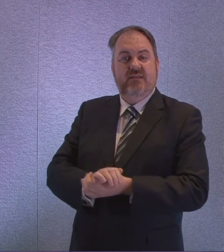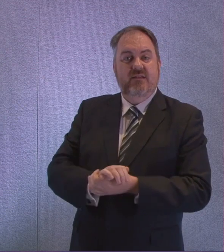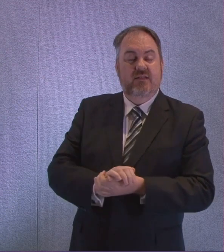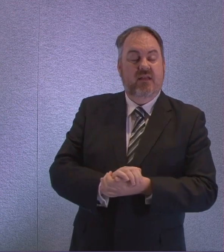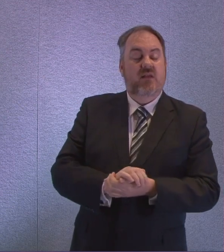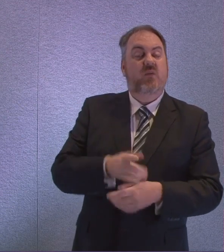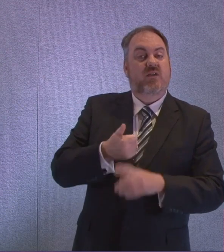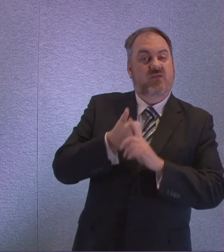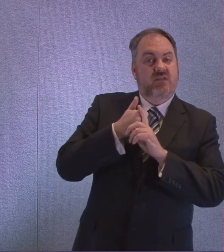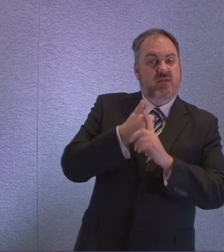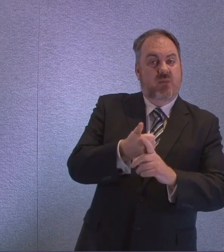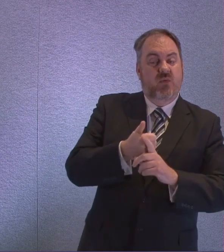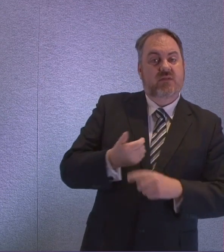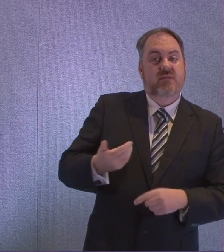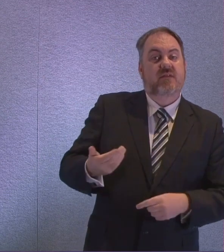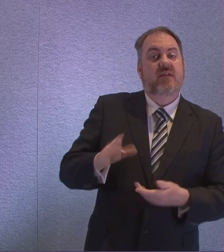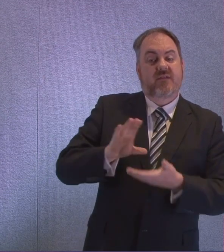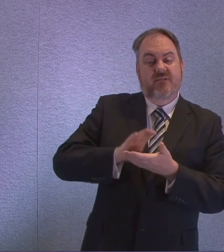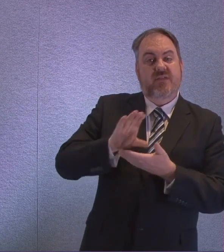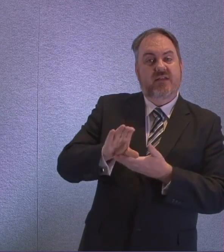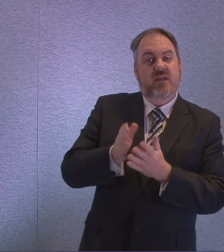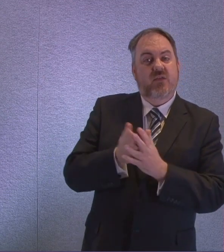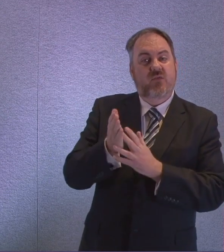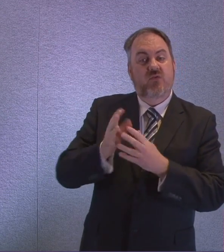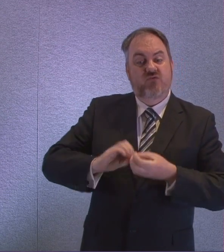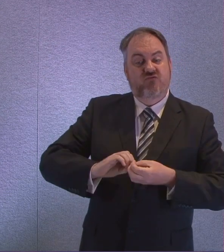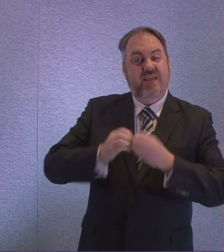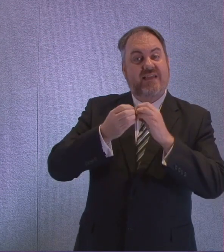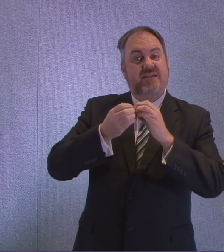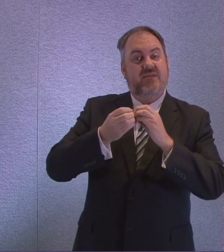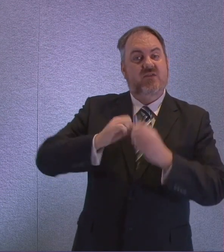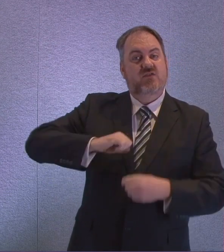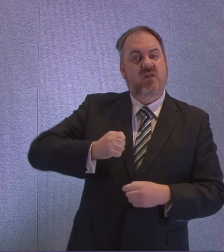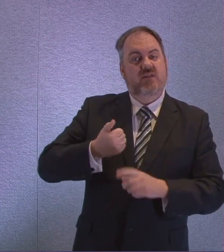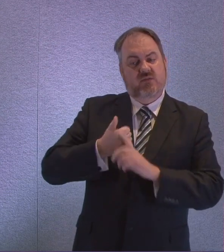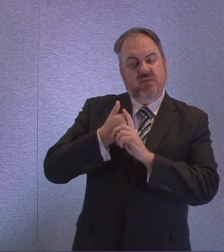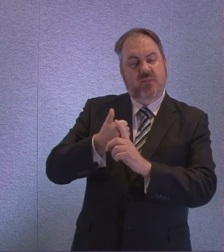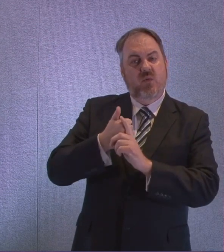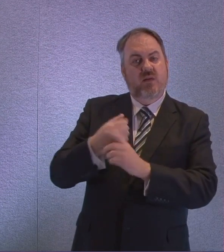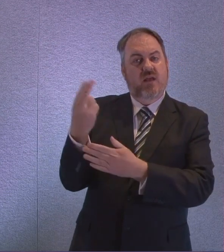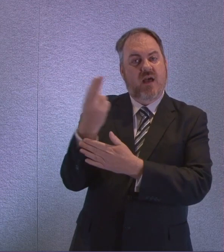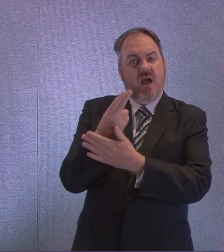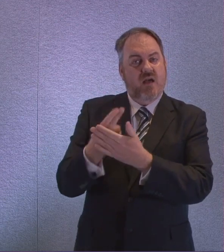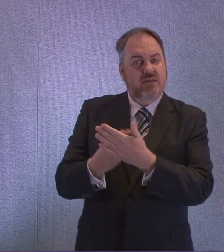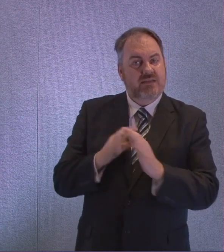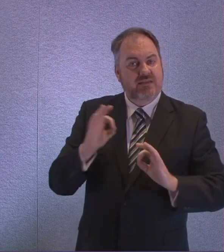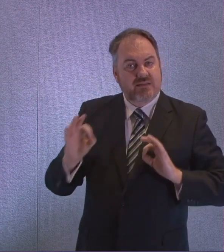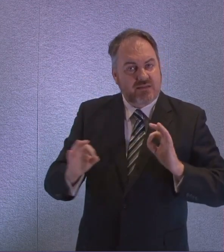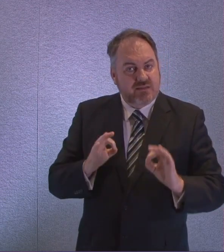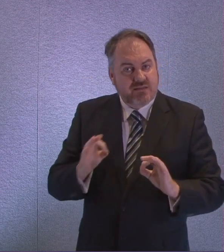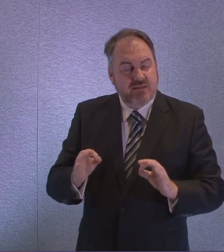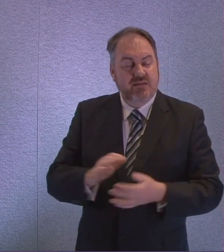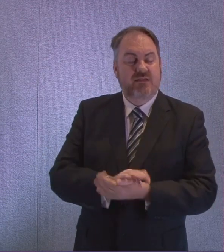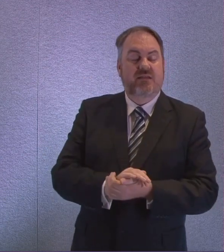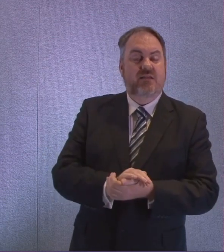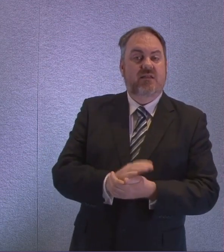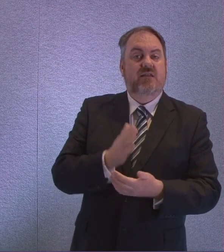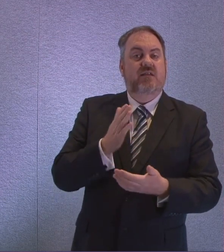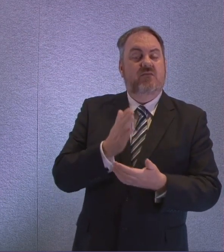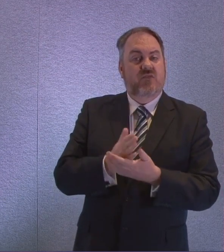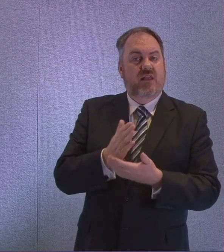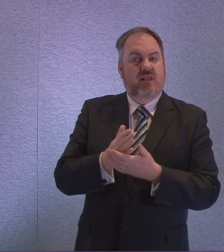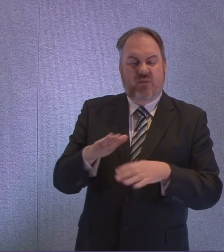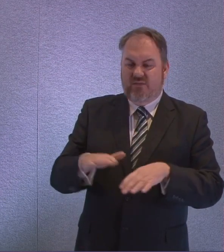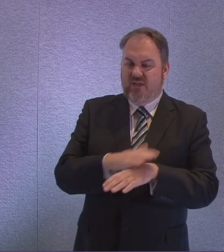resilience. We've provided funding through Creative Scotland for artists and those in the creative sector. We are providing money for a